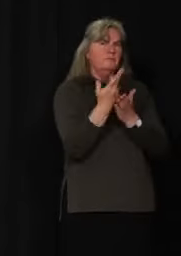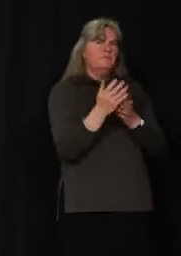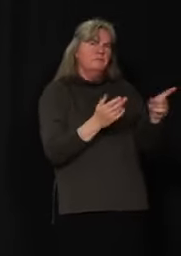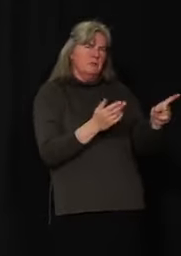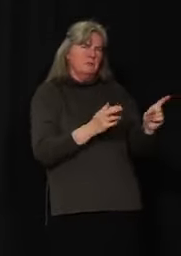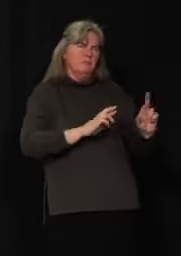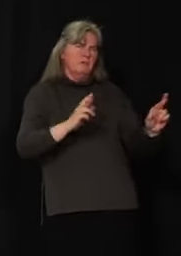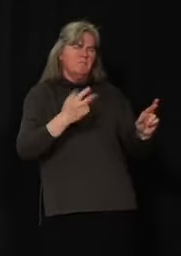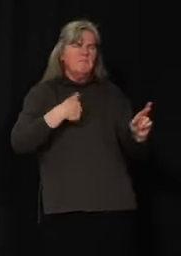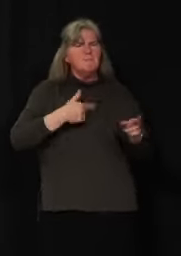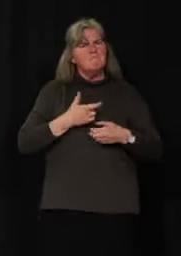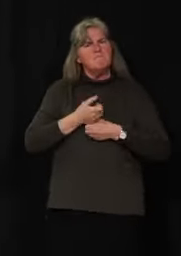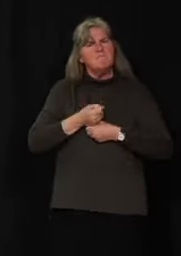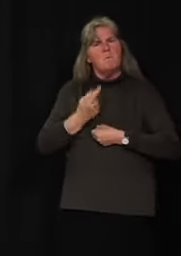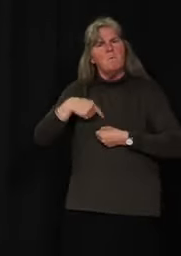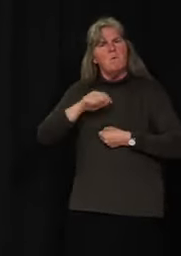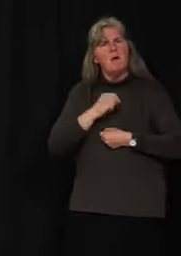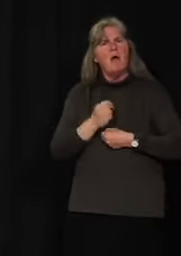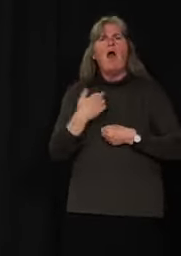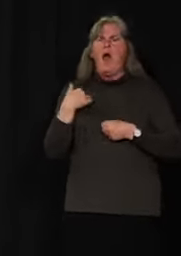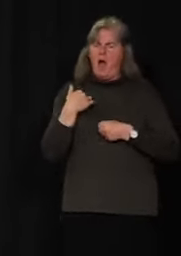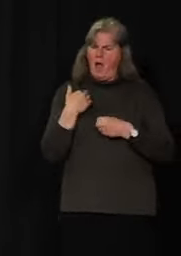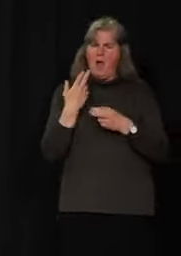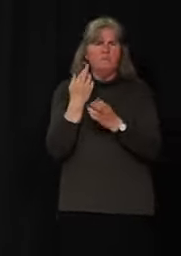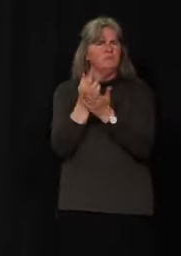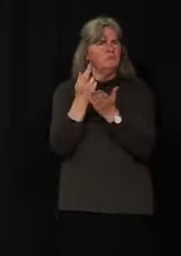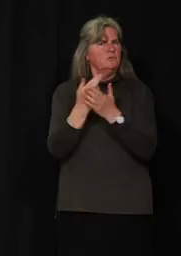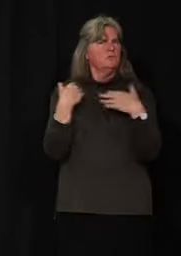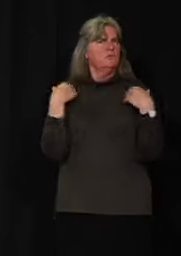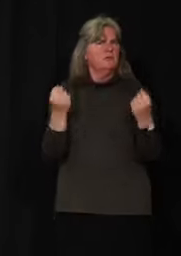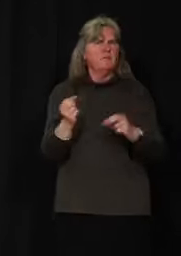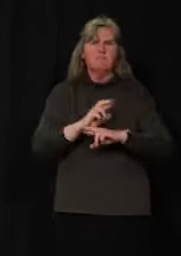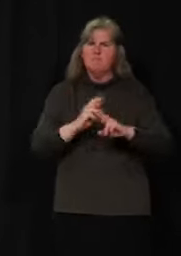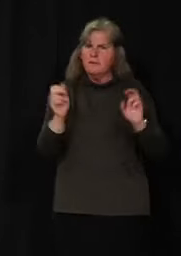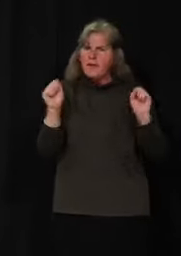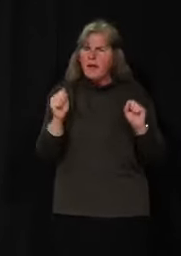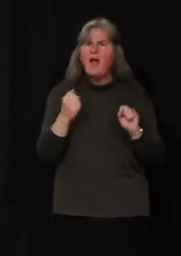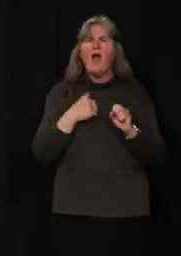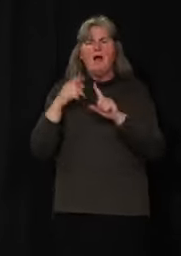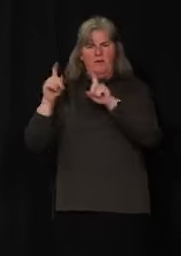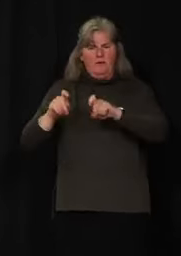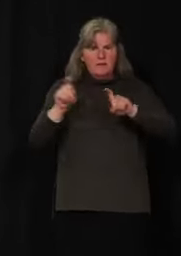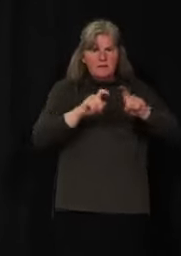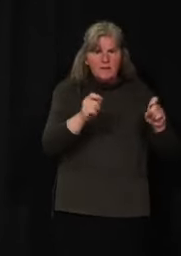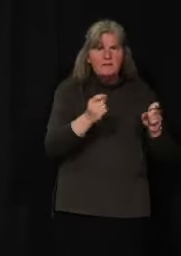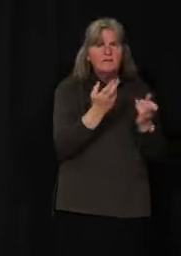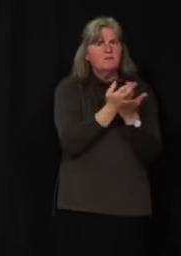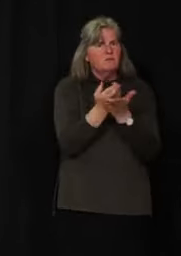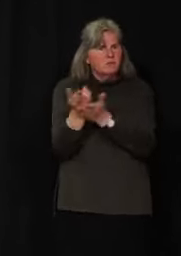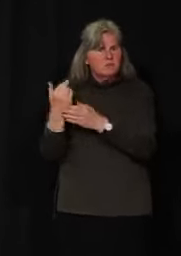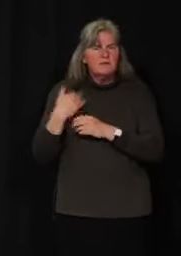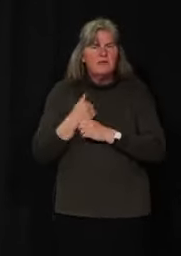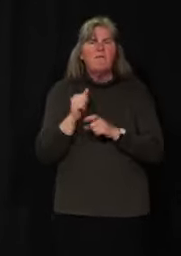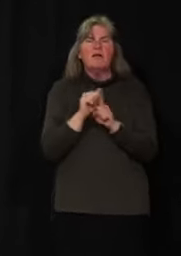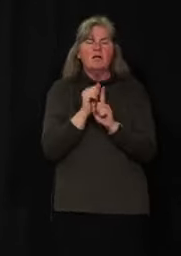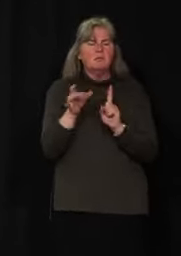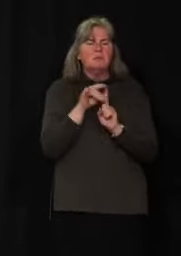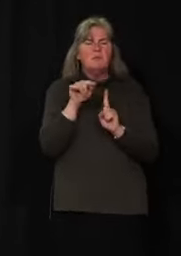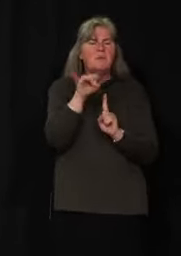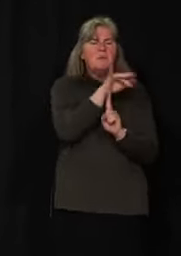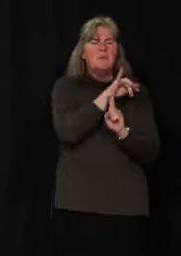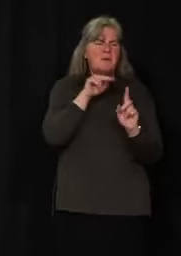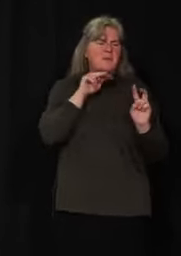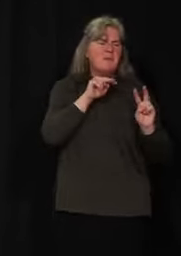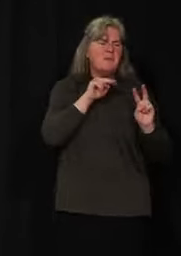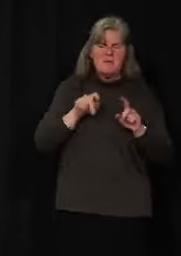confident in our healthcare capacity, in our ability to test, and our ability to track and contain